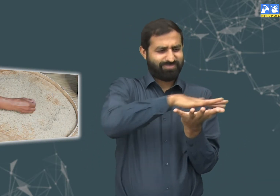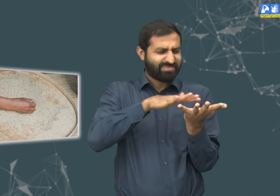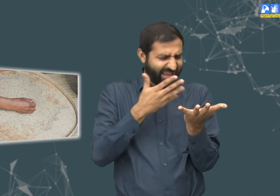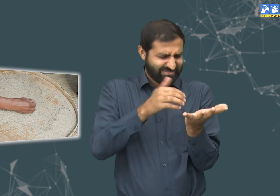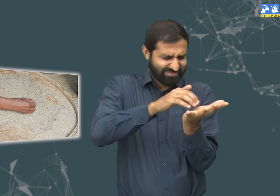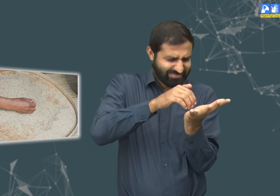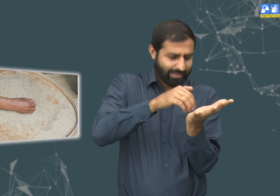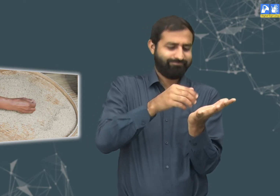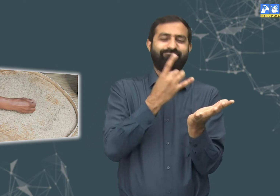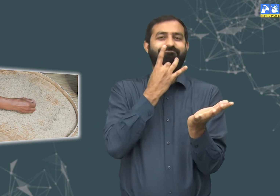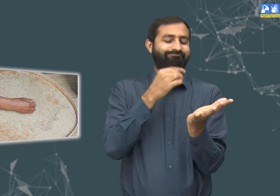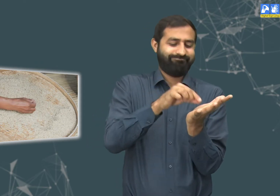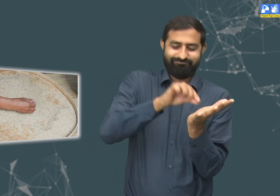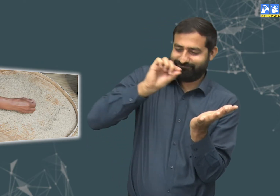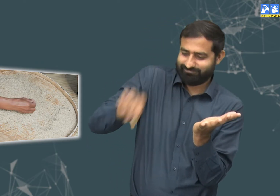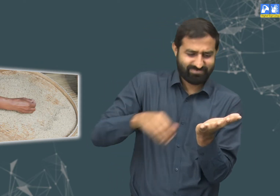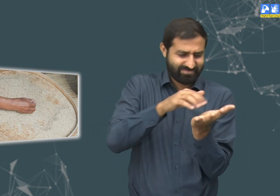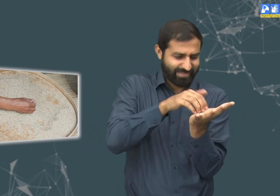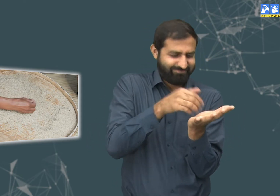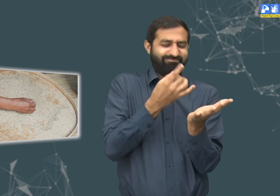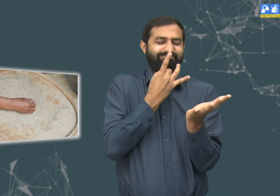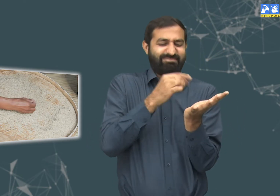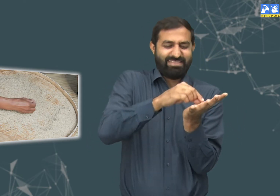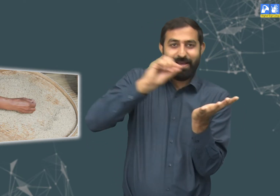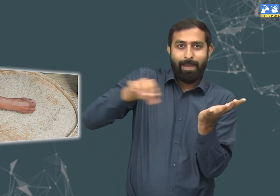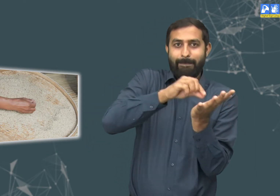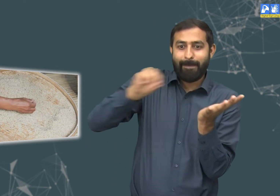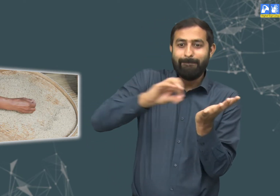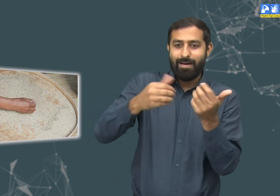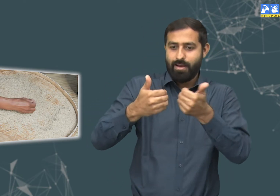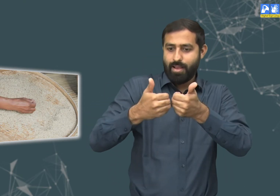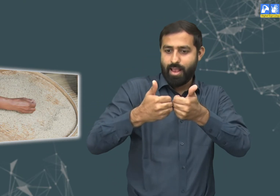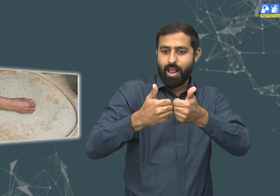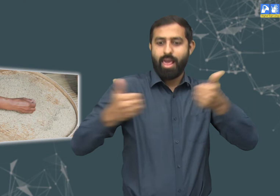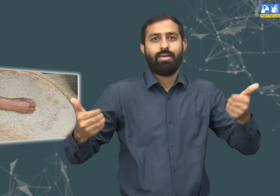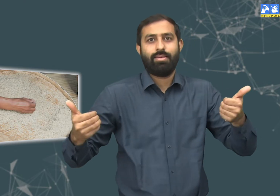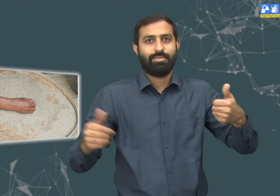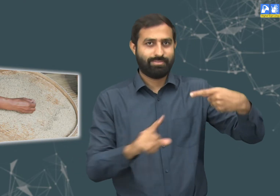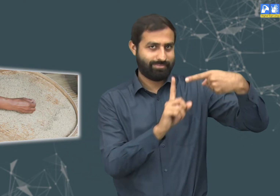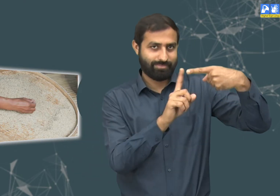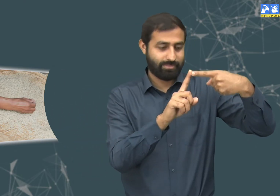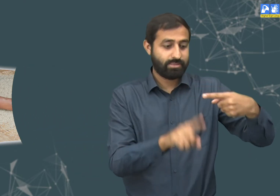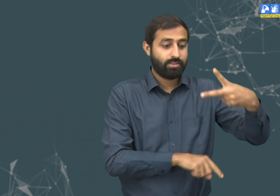separating slightly larger particles from a mixture. For example, separating stone fragments from wheat or rice.